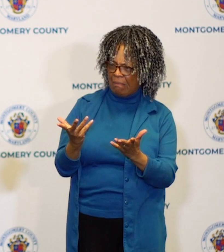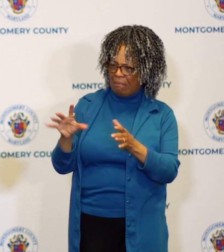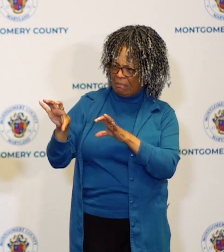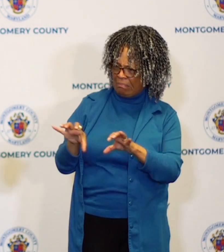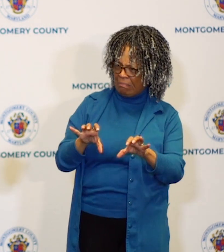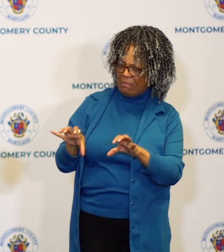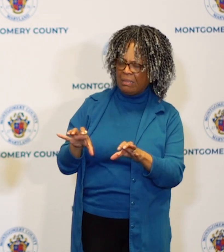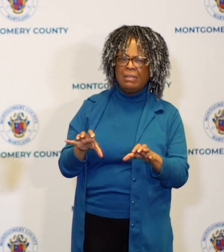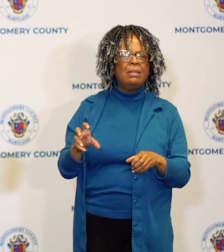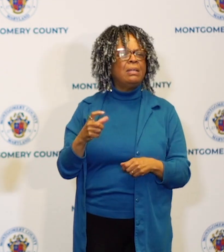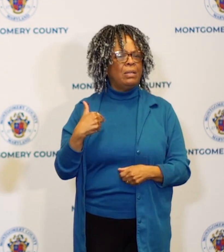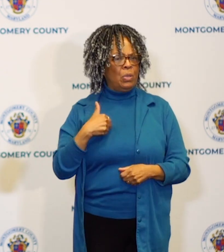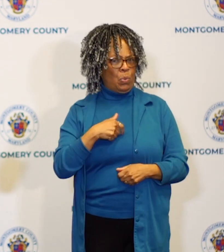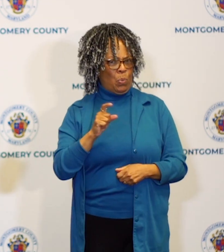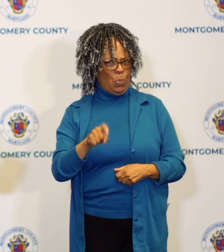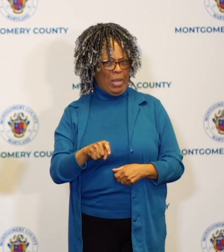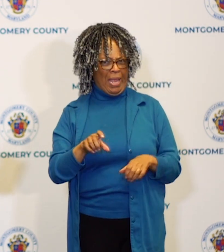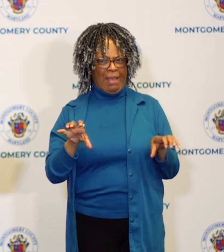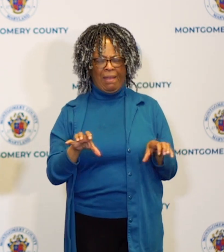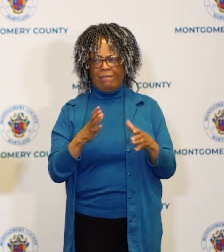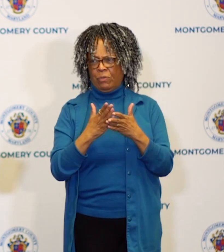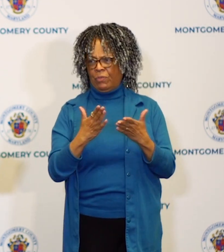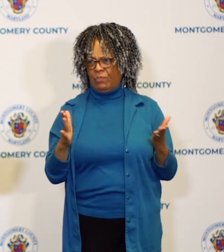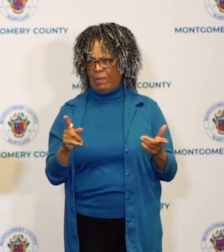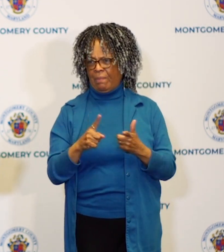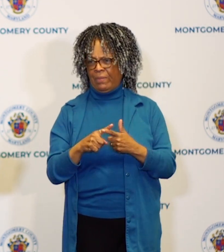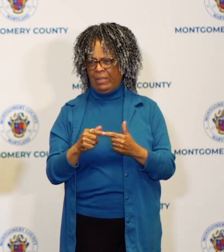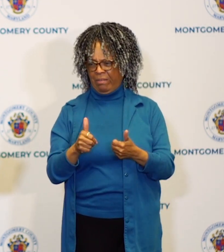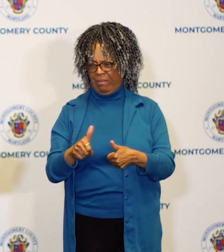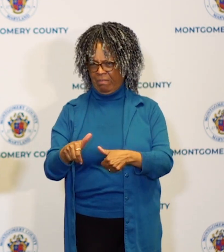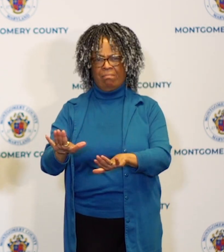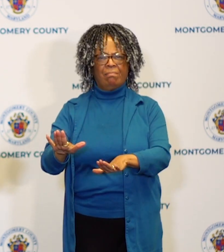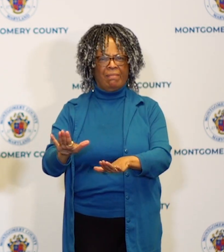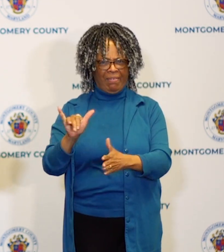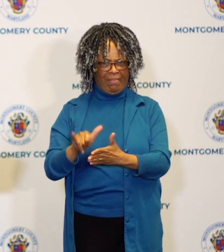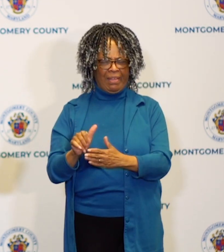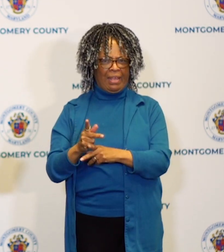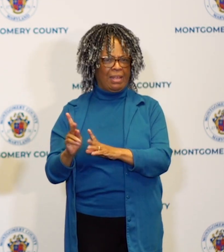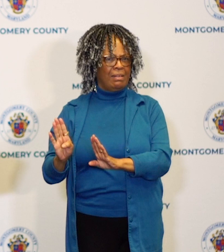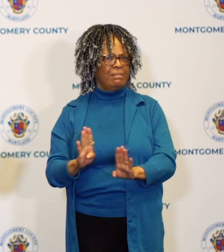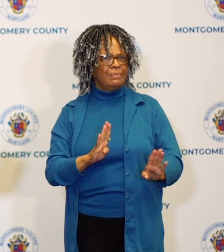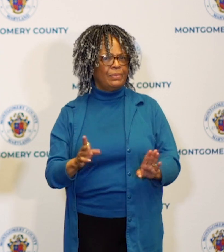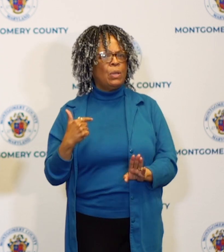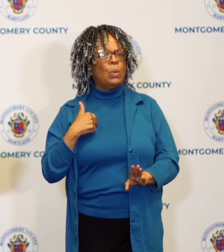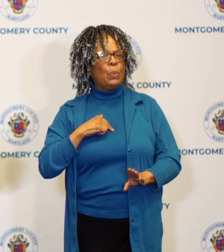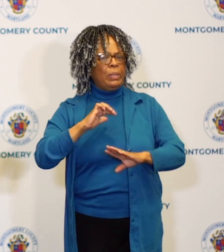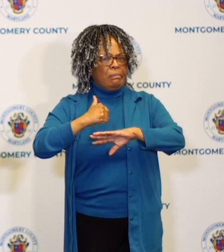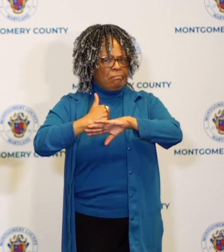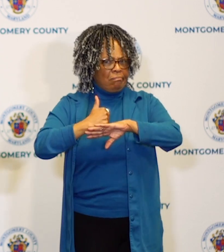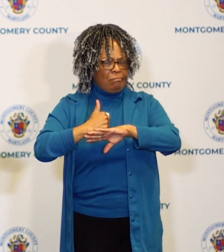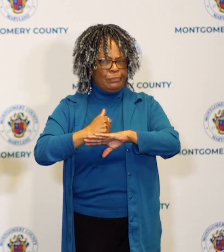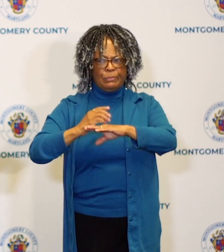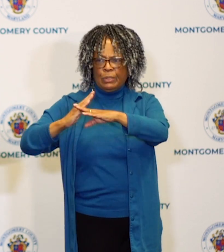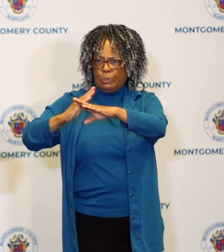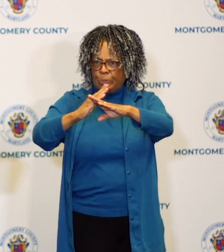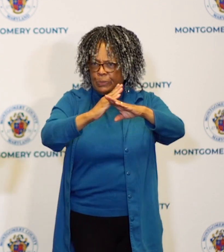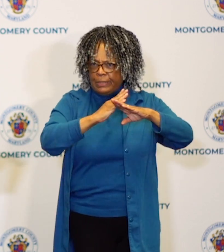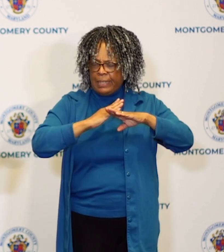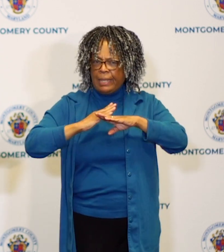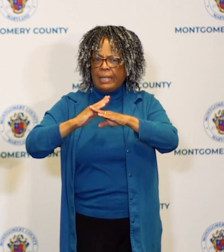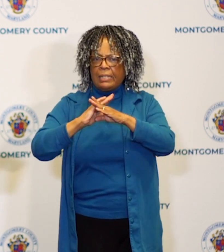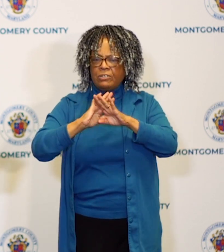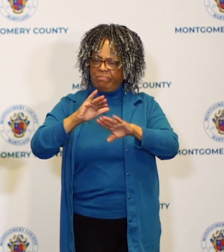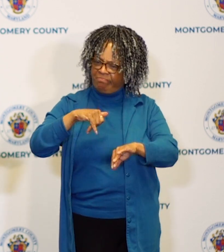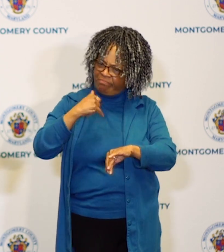to stomp that out this money will not get to the root cause of it you know we can build protection and we can build barriers around things